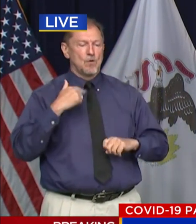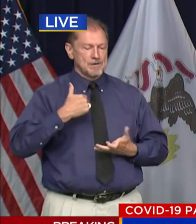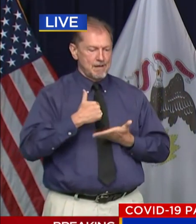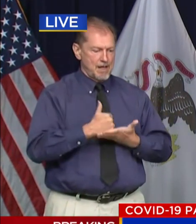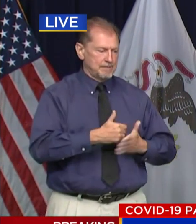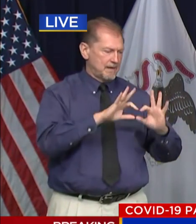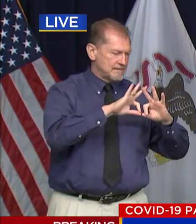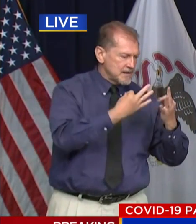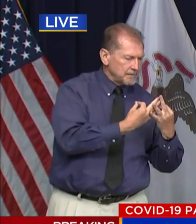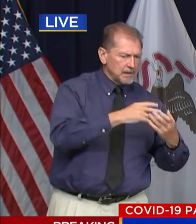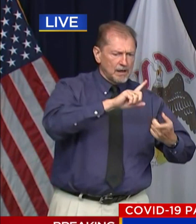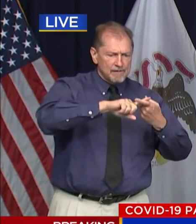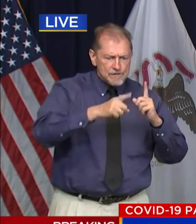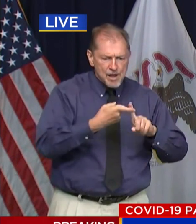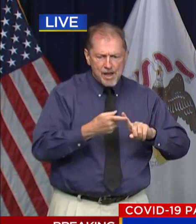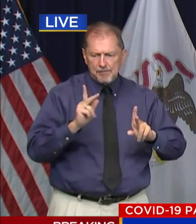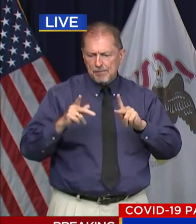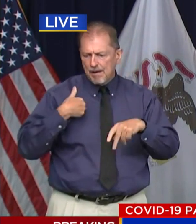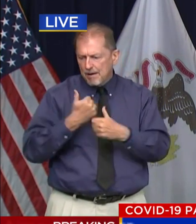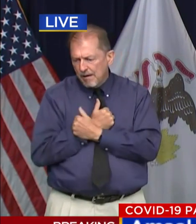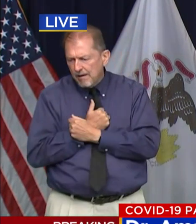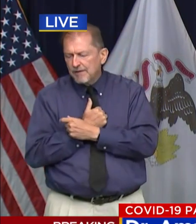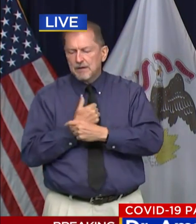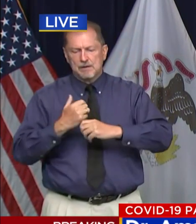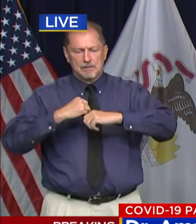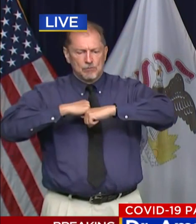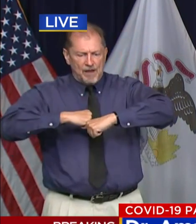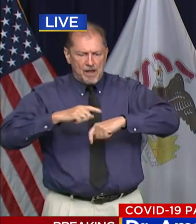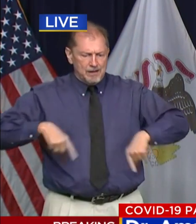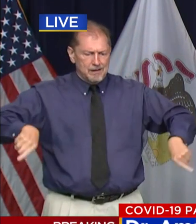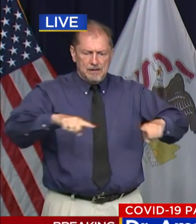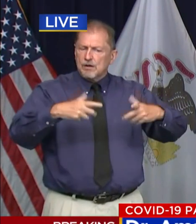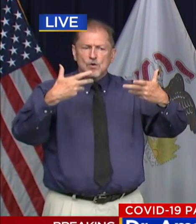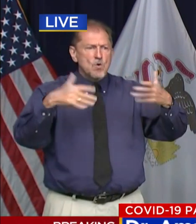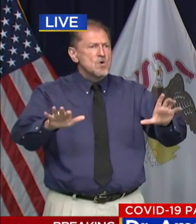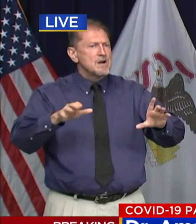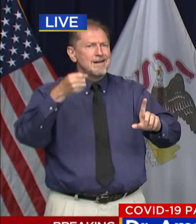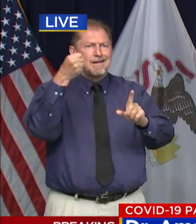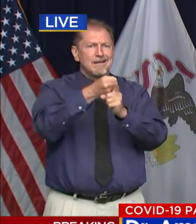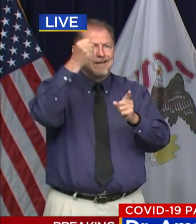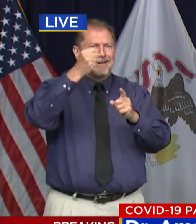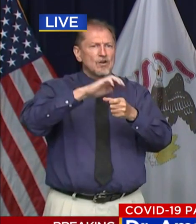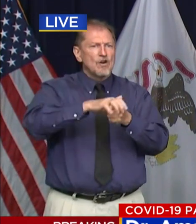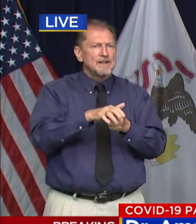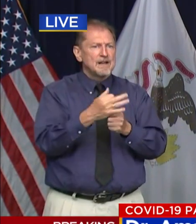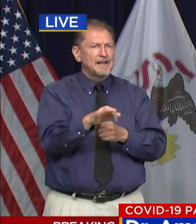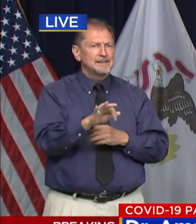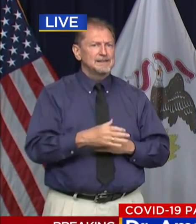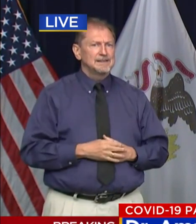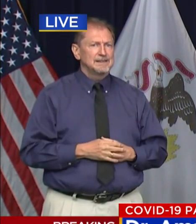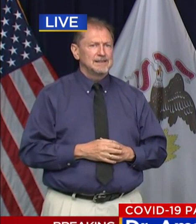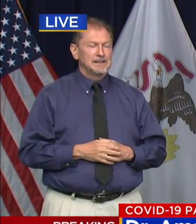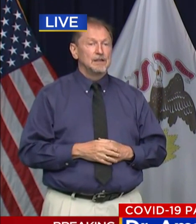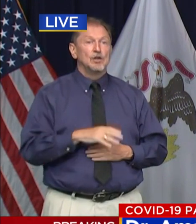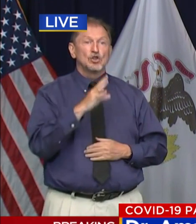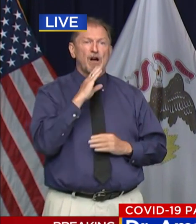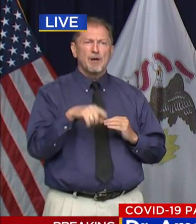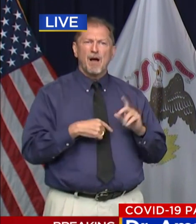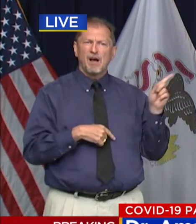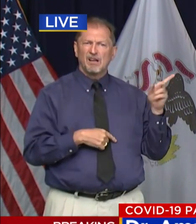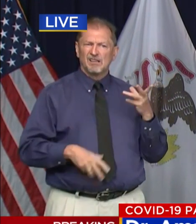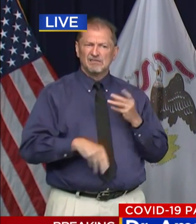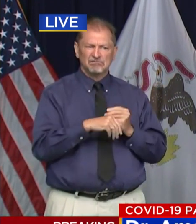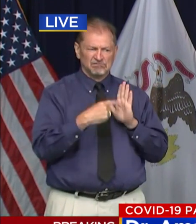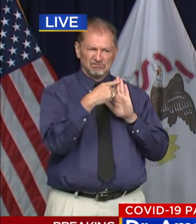loved ones from COVID-19. When we start talking about mitigation efforts and what